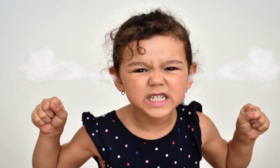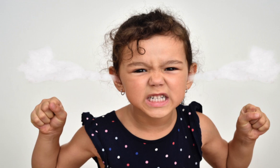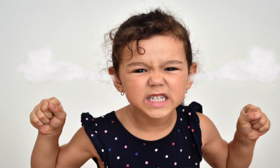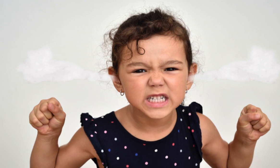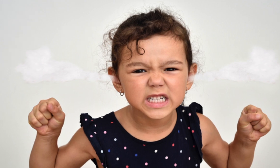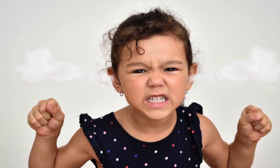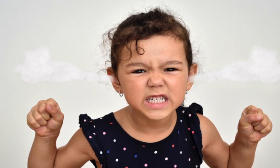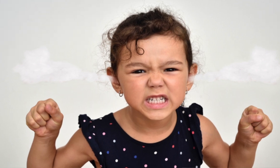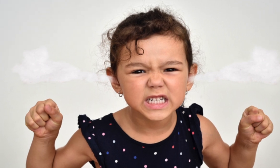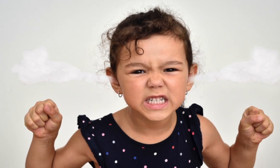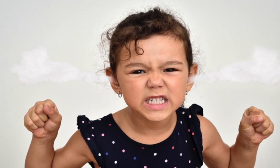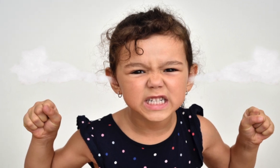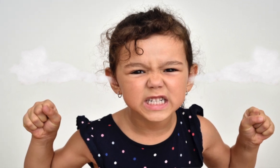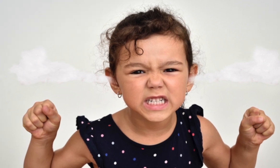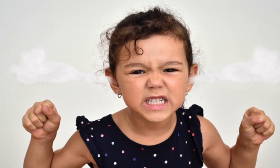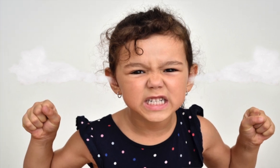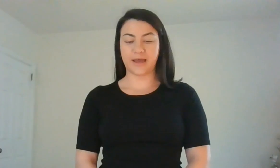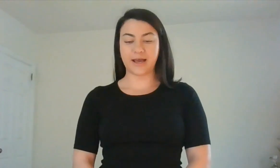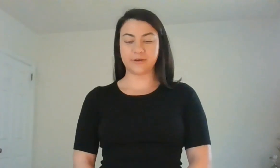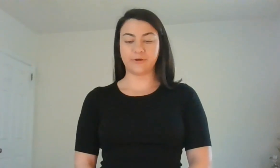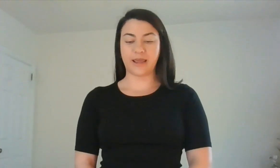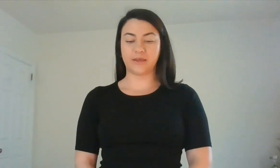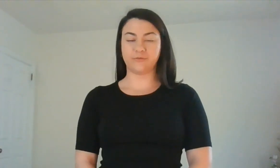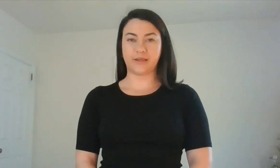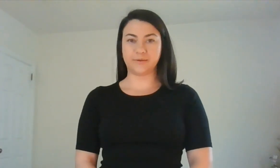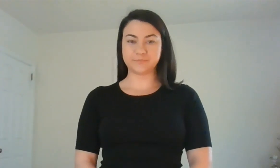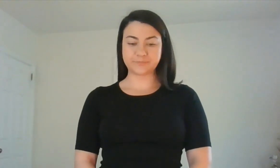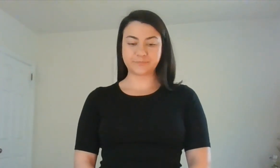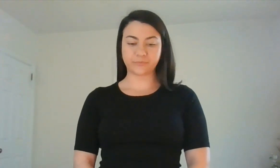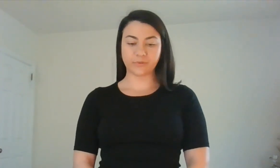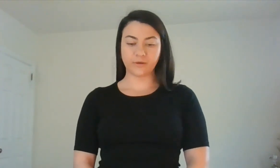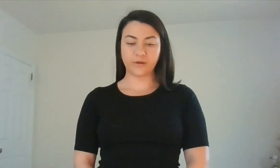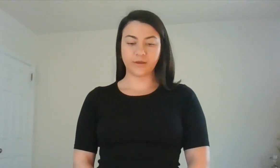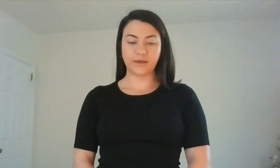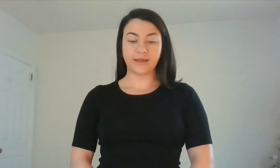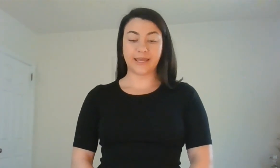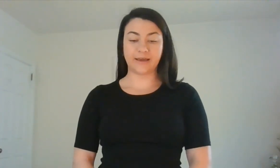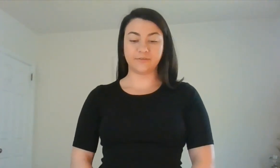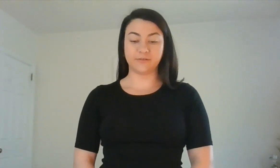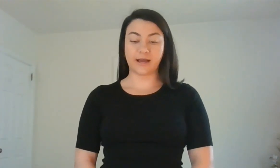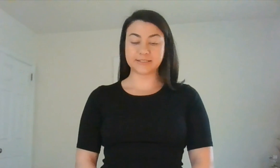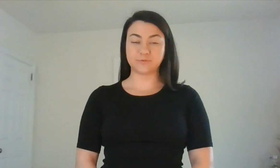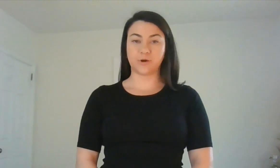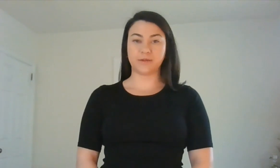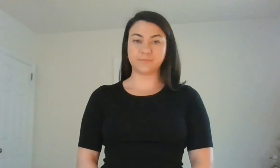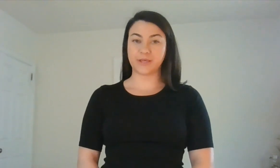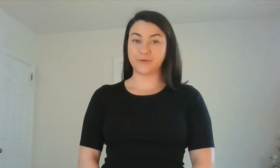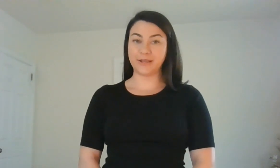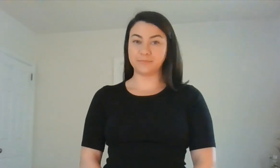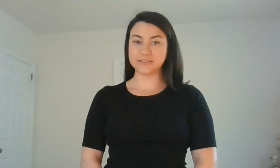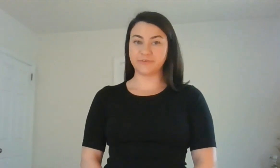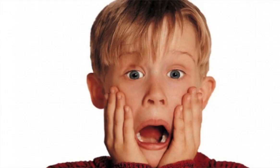Good. This one means mad or angry. And the last one. Can you name this feeling?